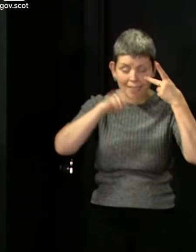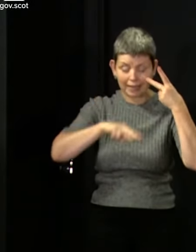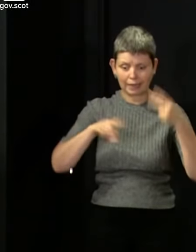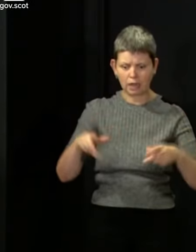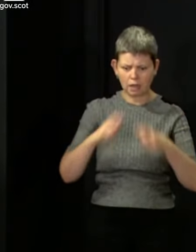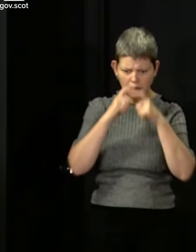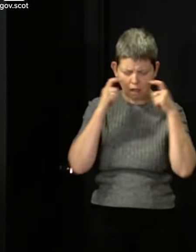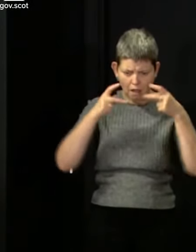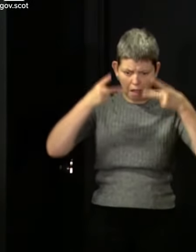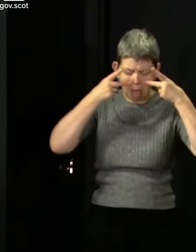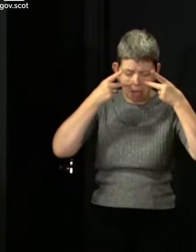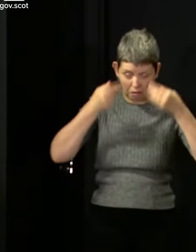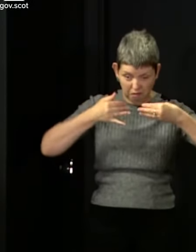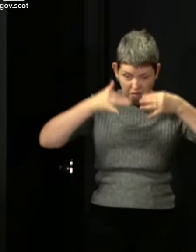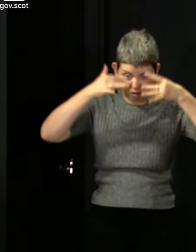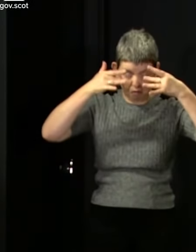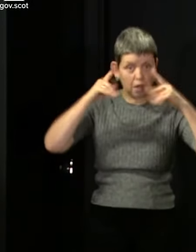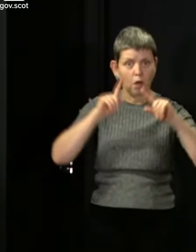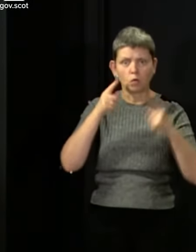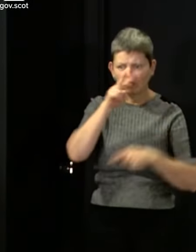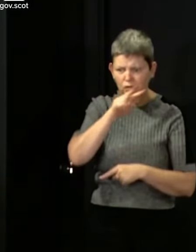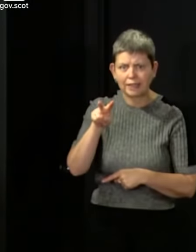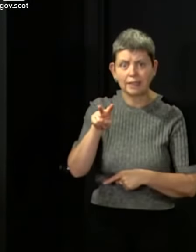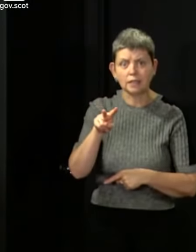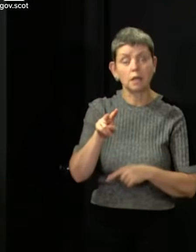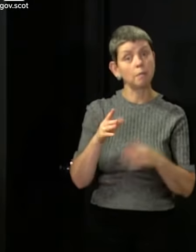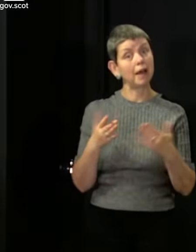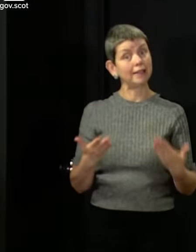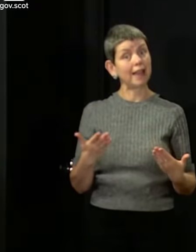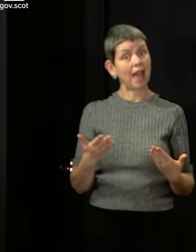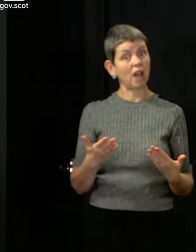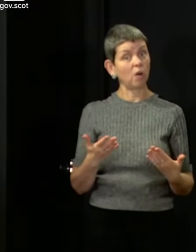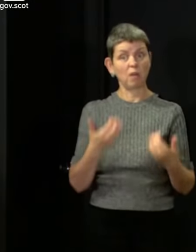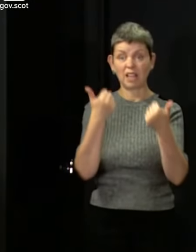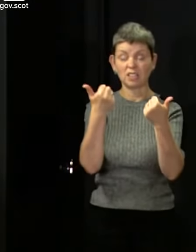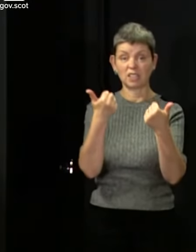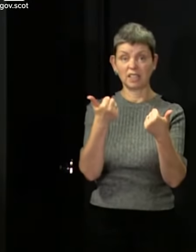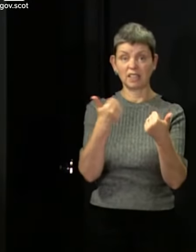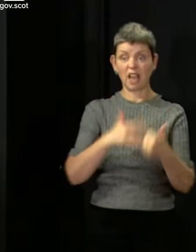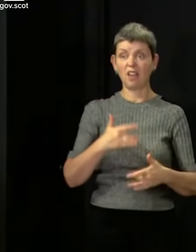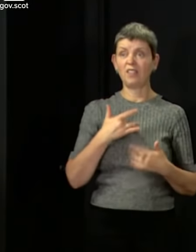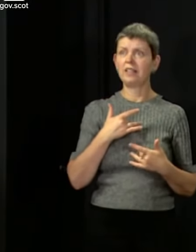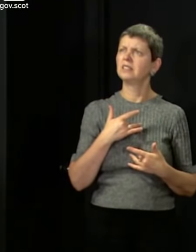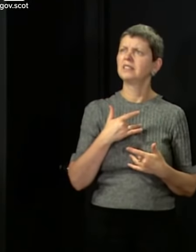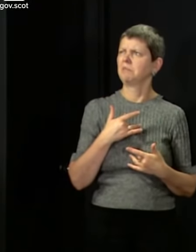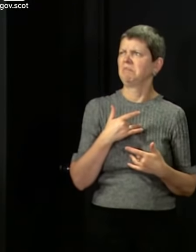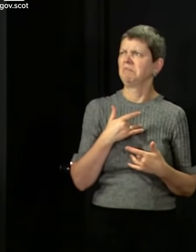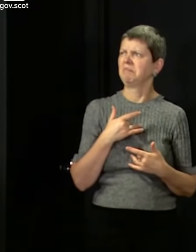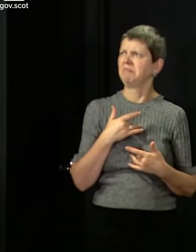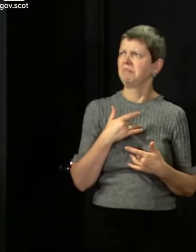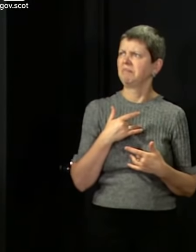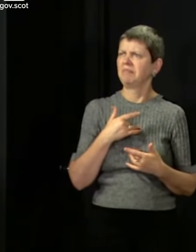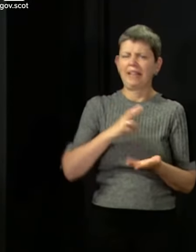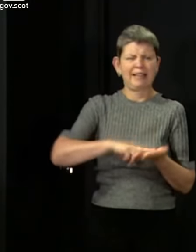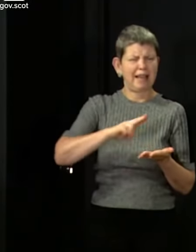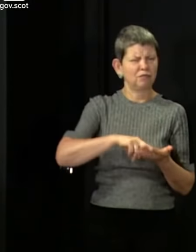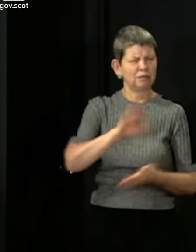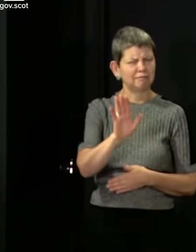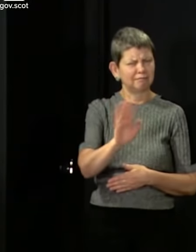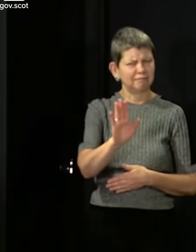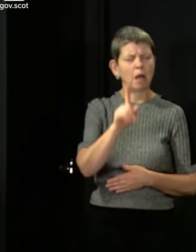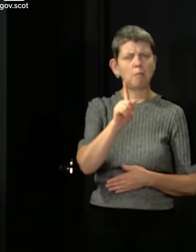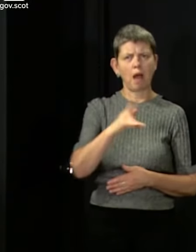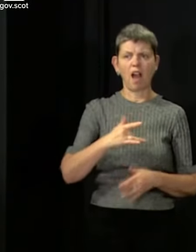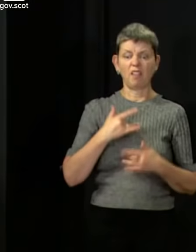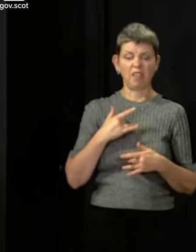breathe properly. I now don't really think about it when I put one on. It feels, I wouldn't say it feels absolutely natural, but it's not